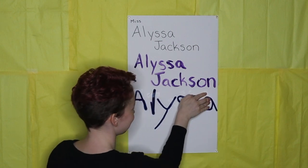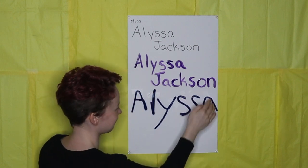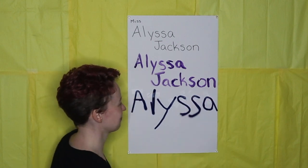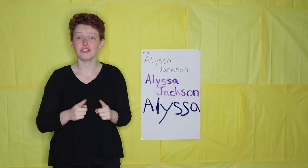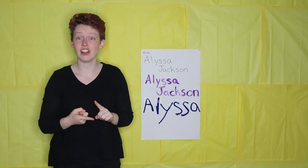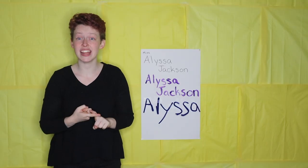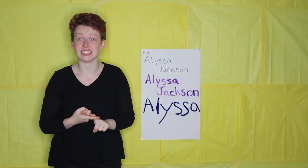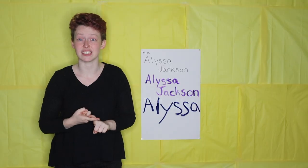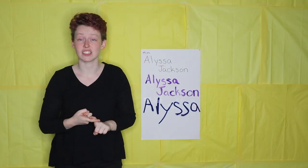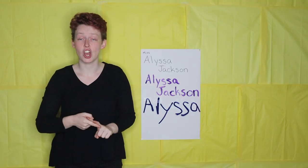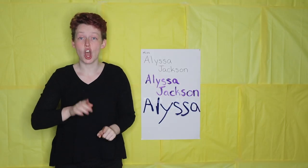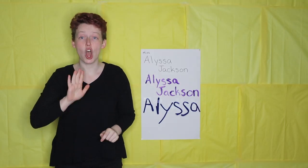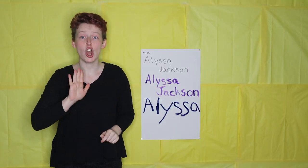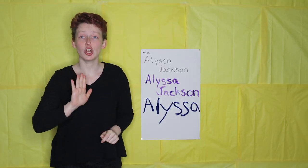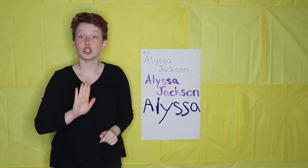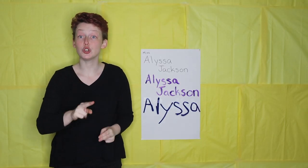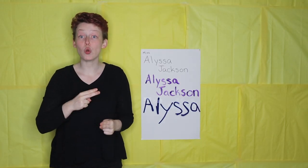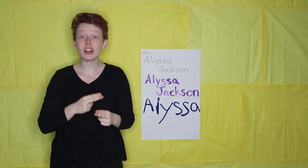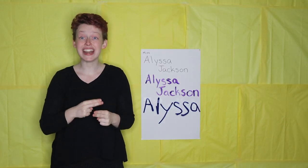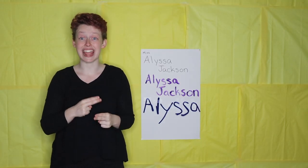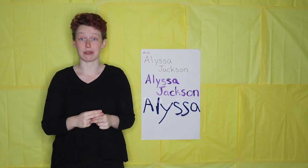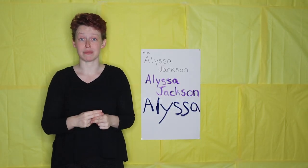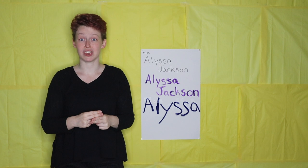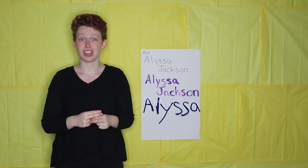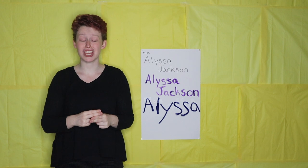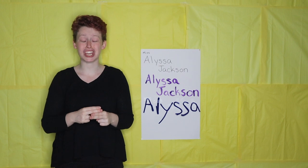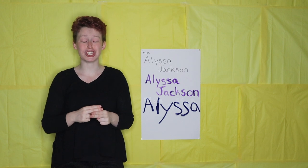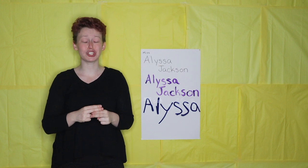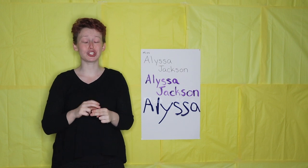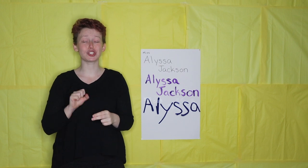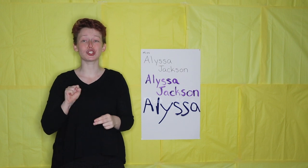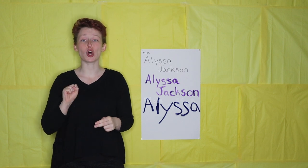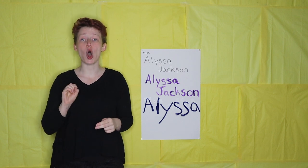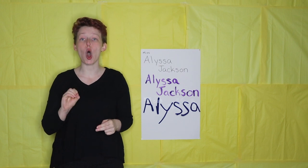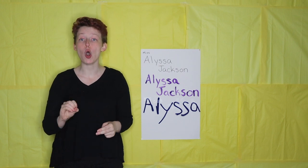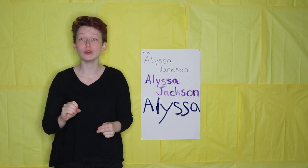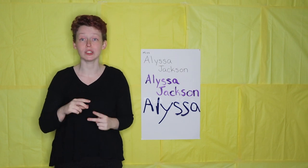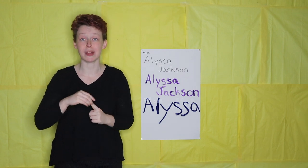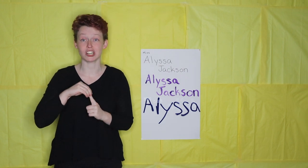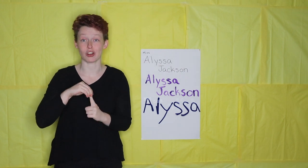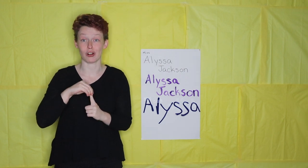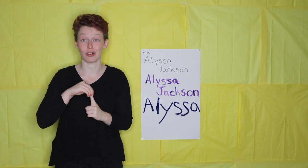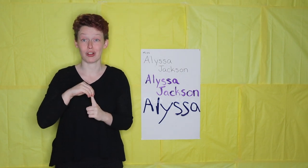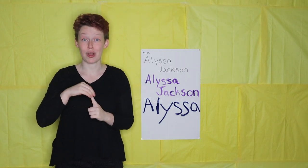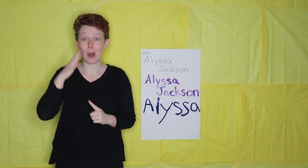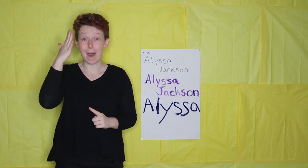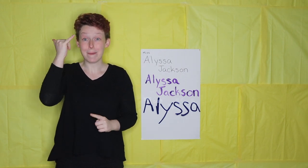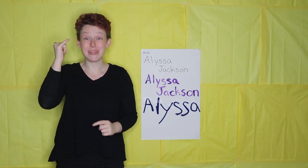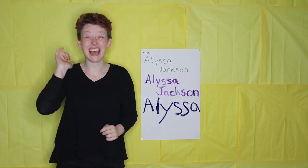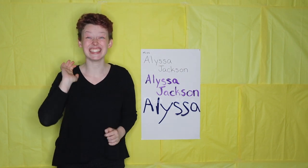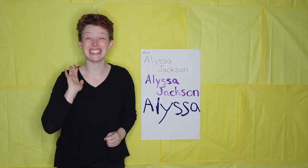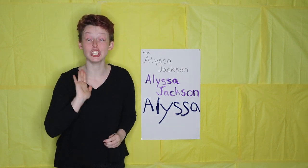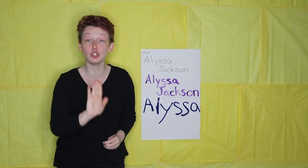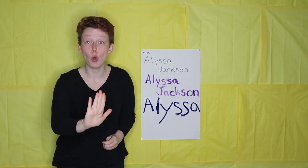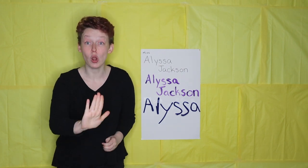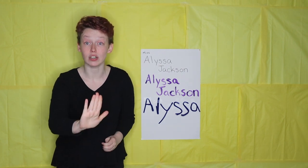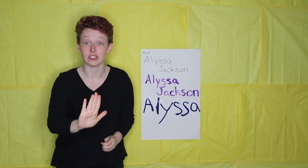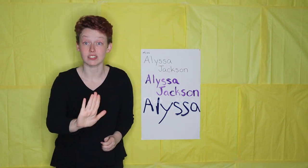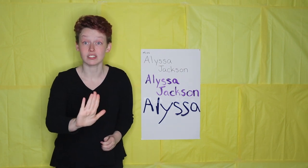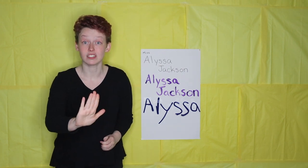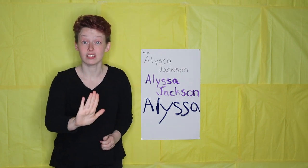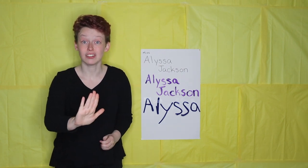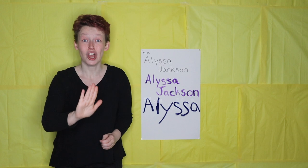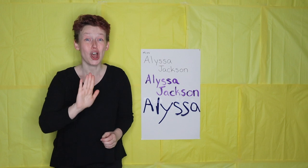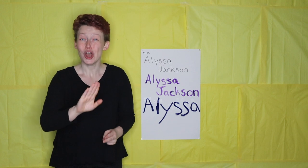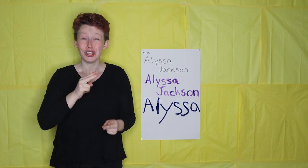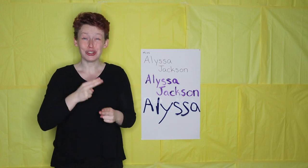Friends, your name is so special because it's yours.